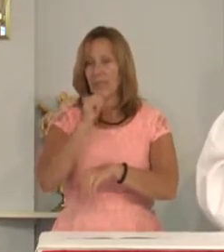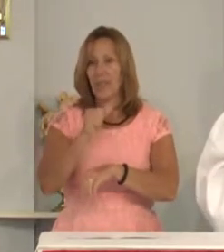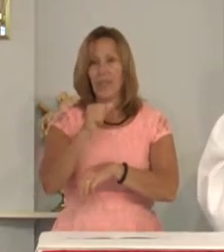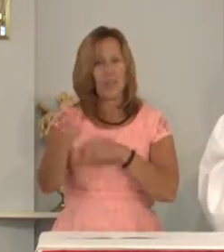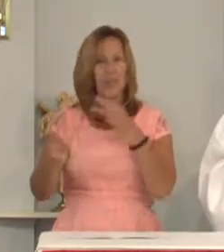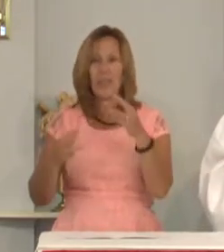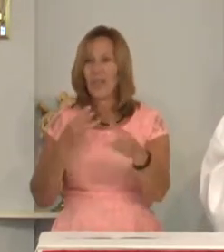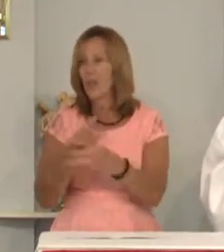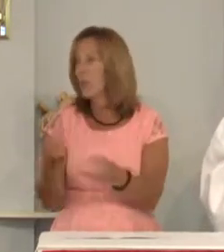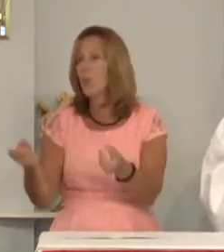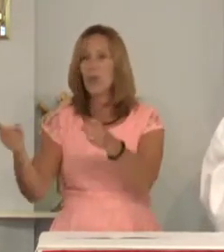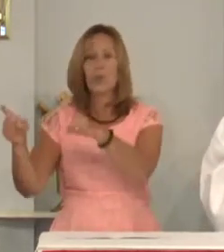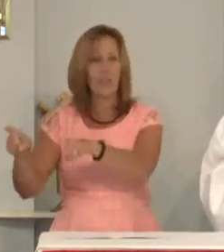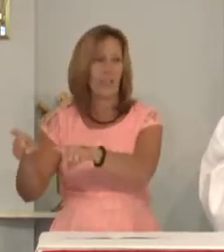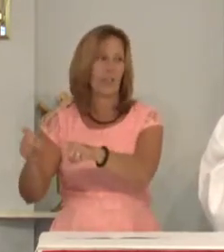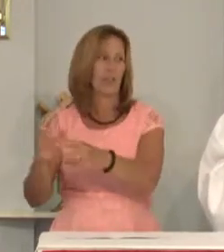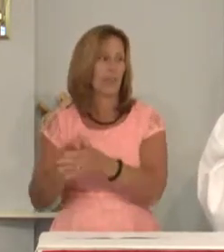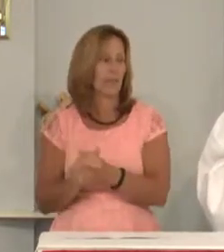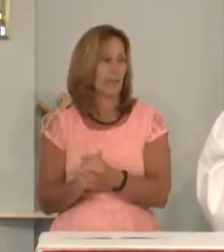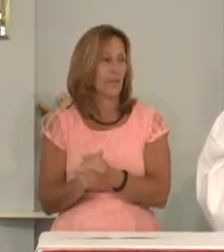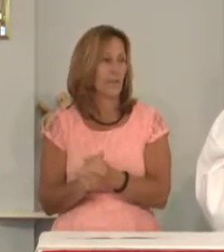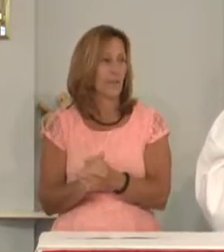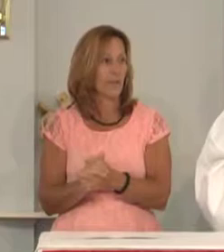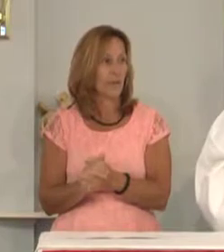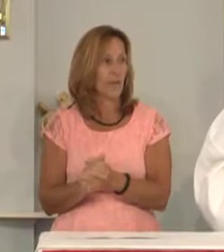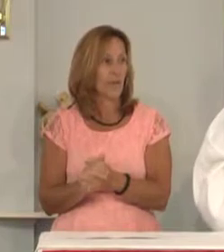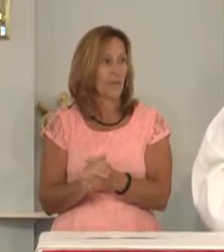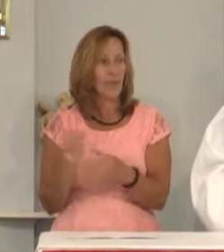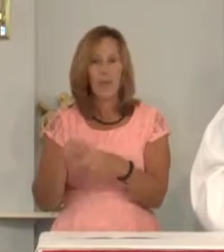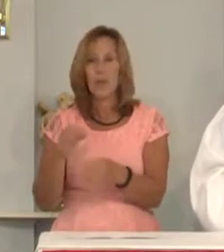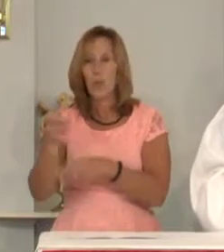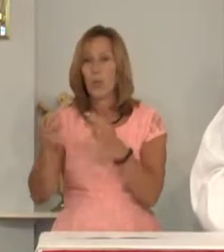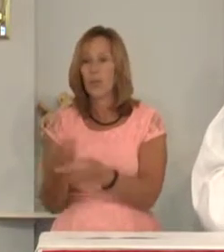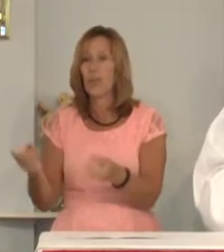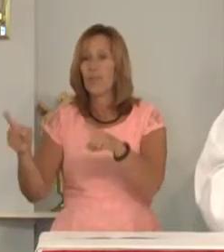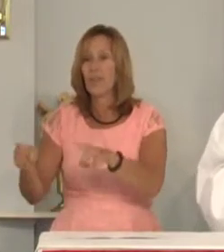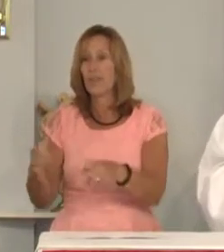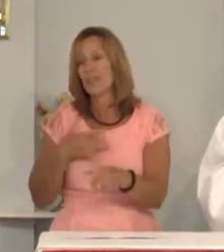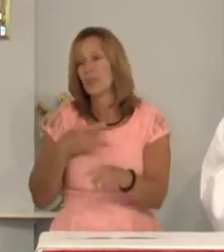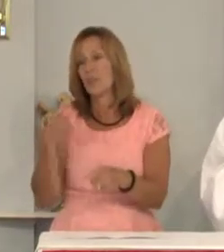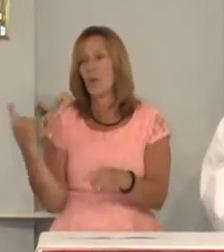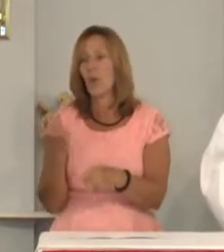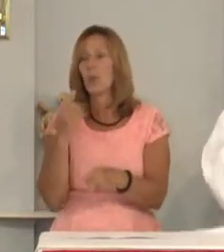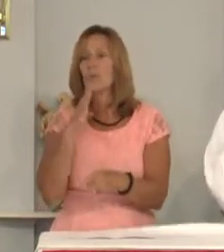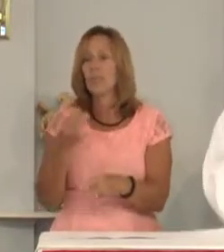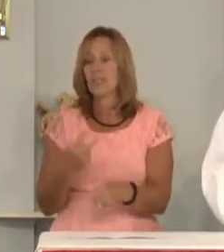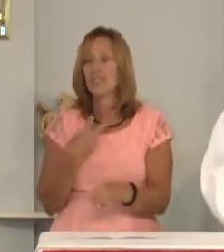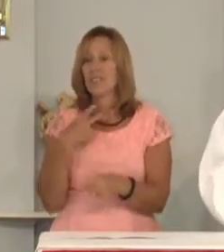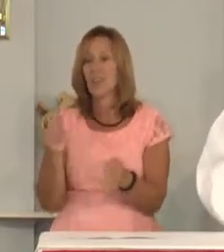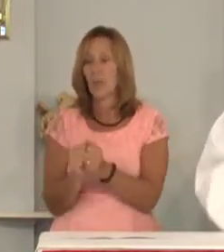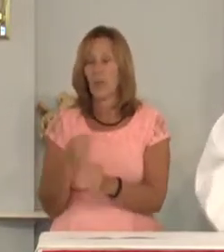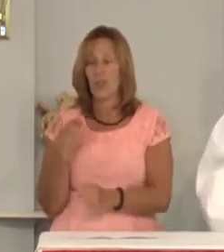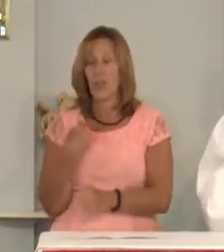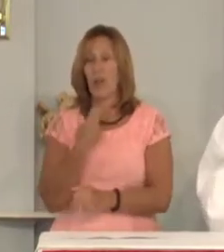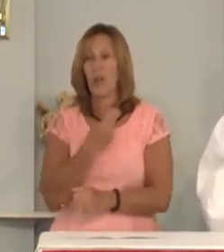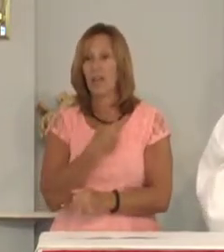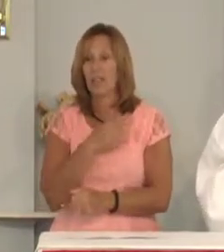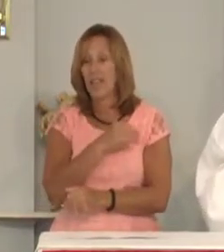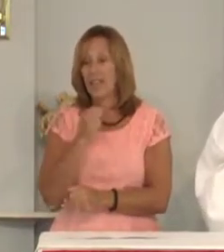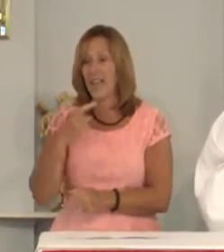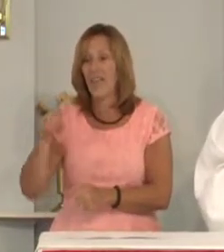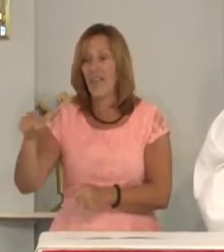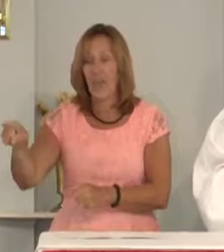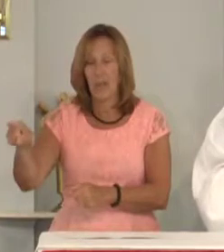world affairs. In world affairs it seems we'll always be stuck within us and them.